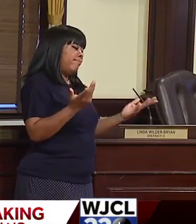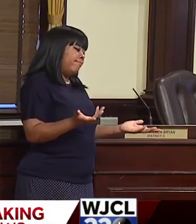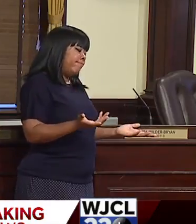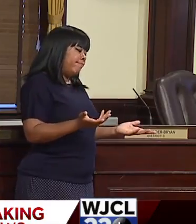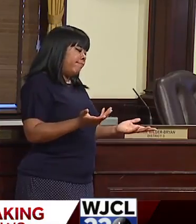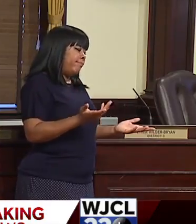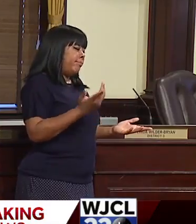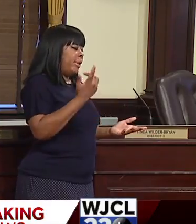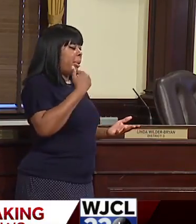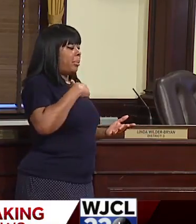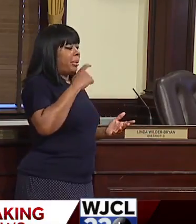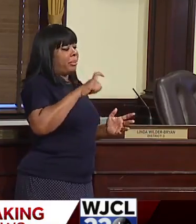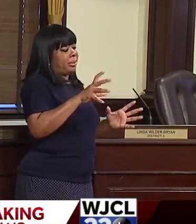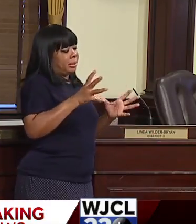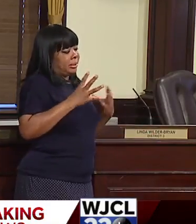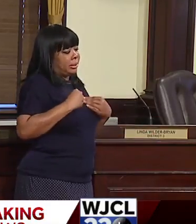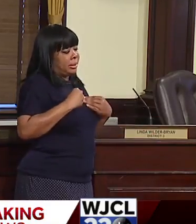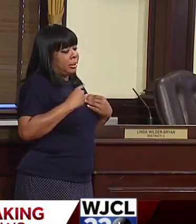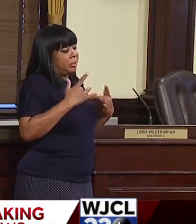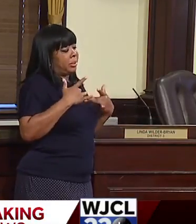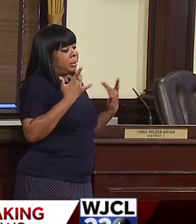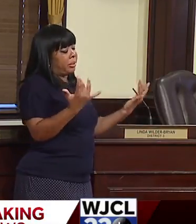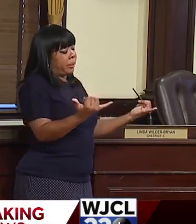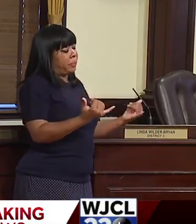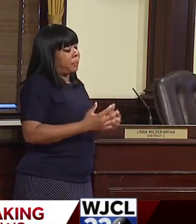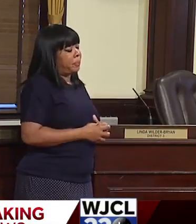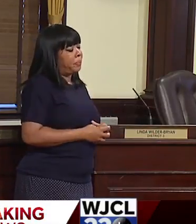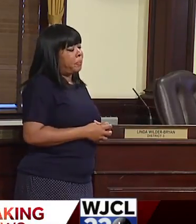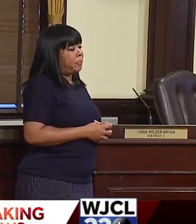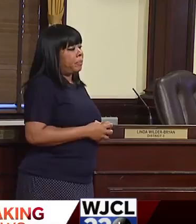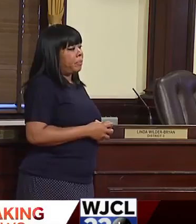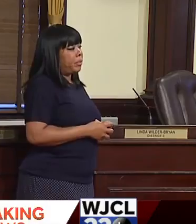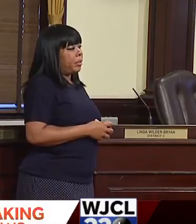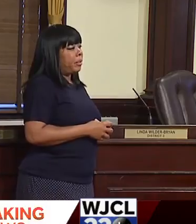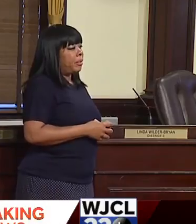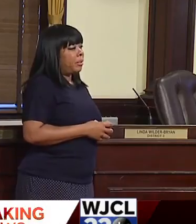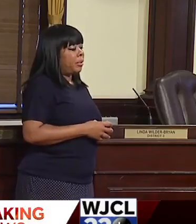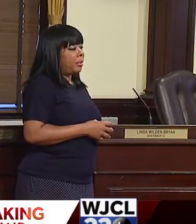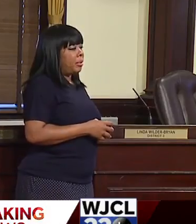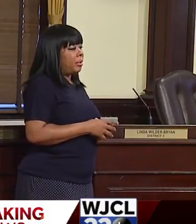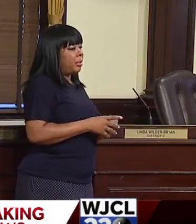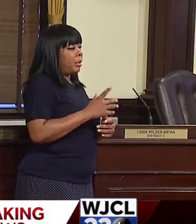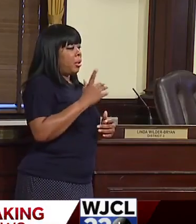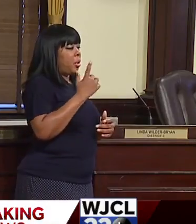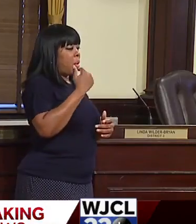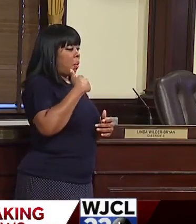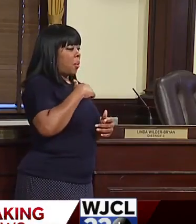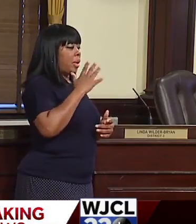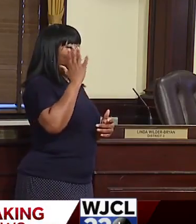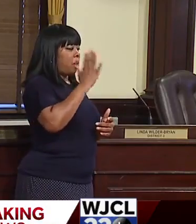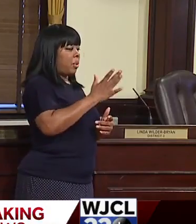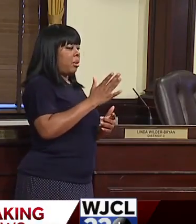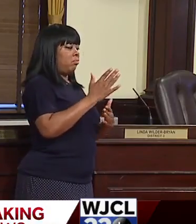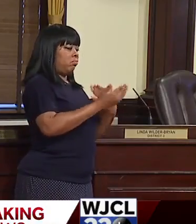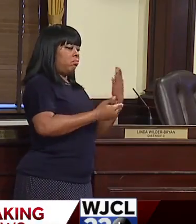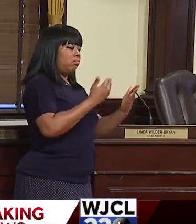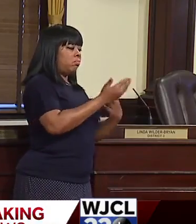we have to play the hand we've been dealt. The question is, is how are we going to play the hand?